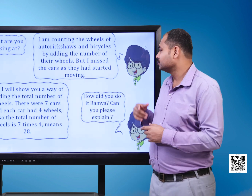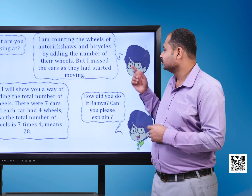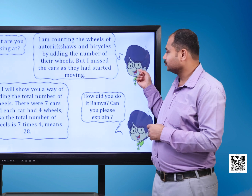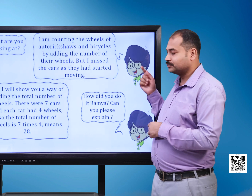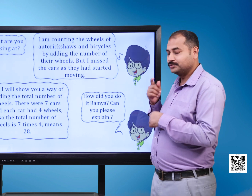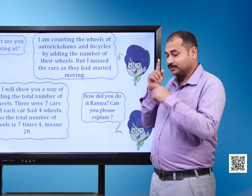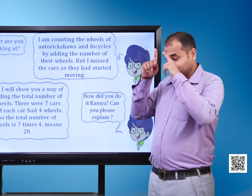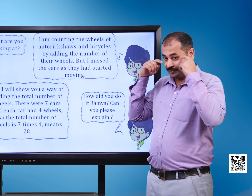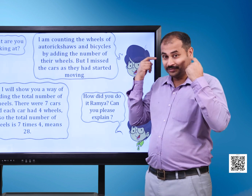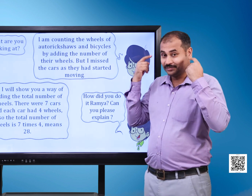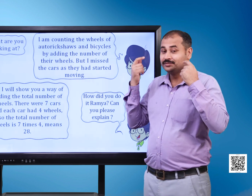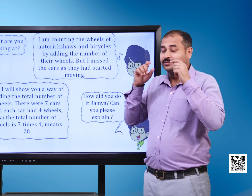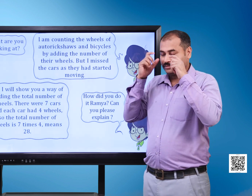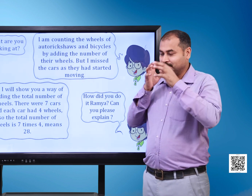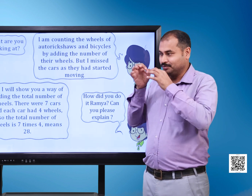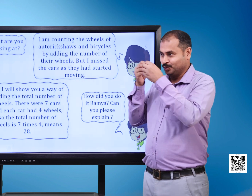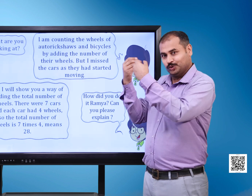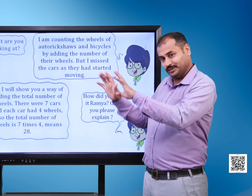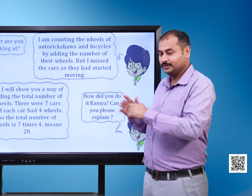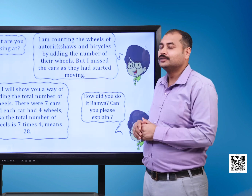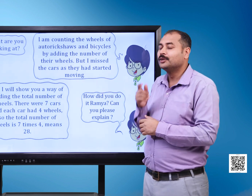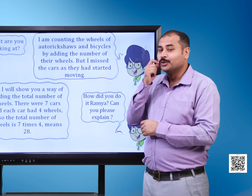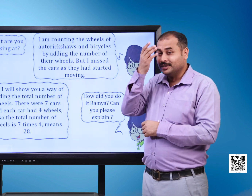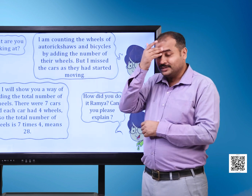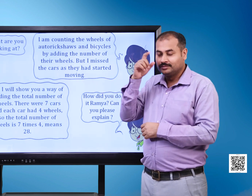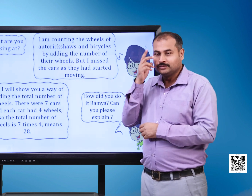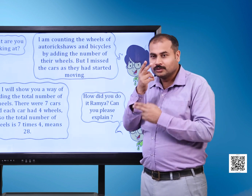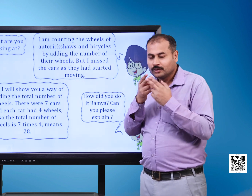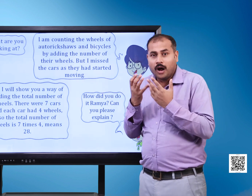The boy says, How did you do it Ramya? Can you please explain?